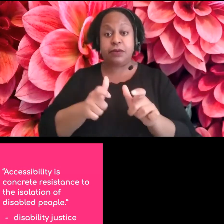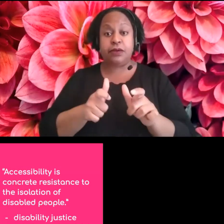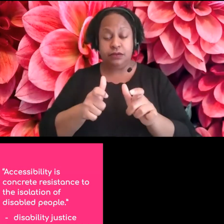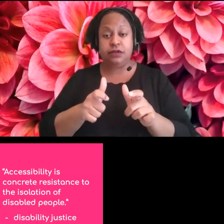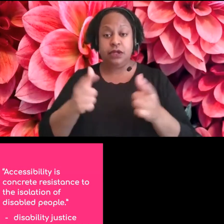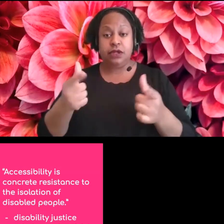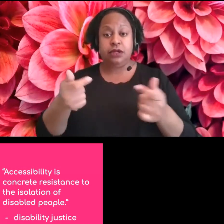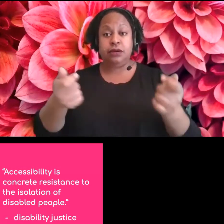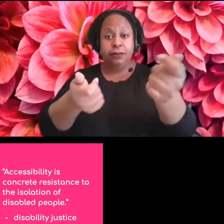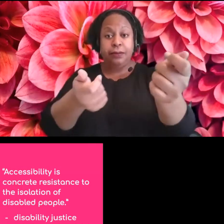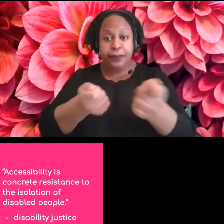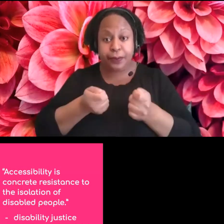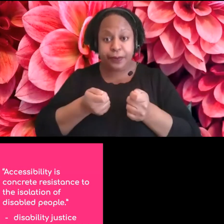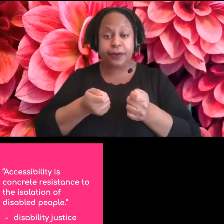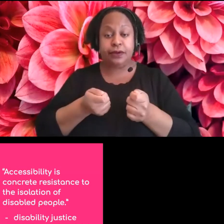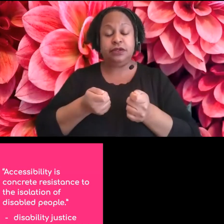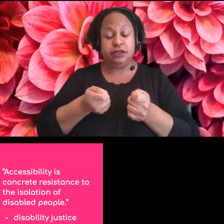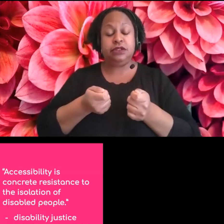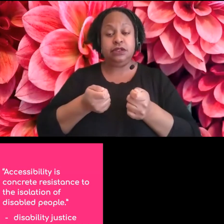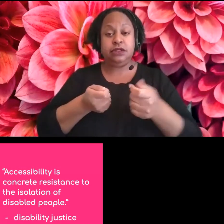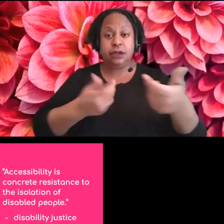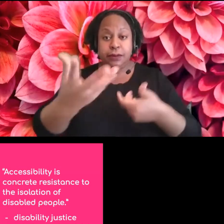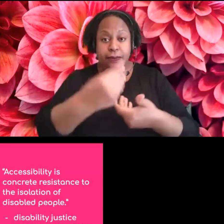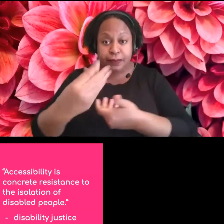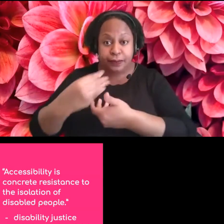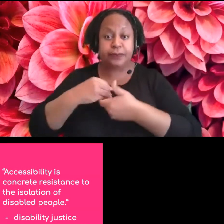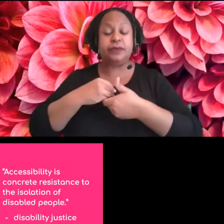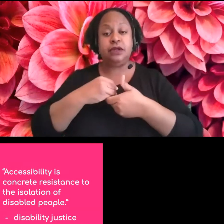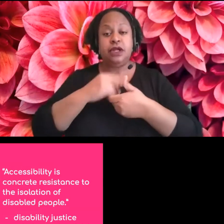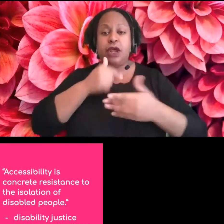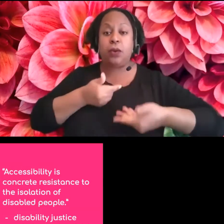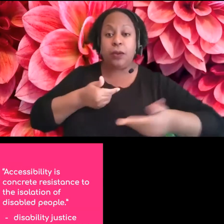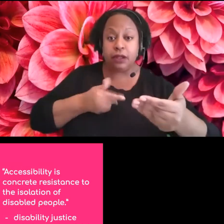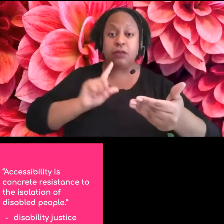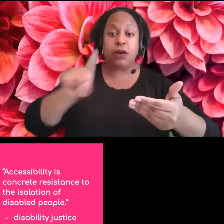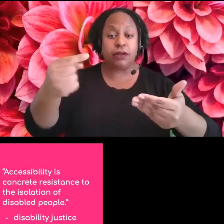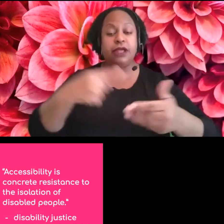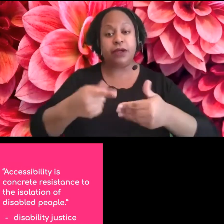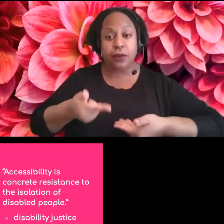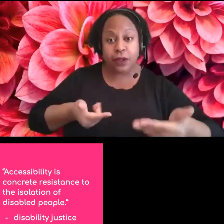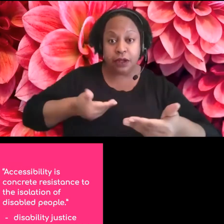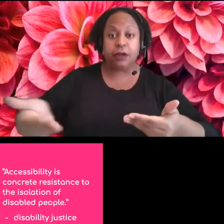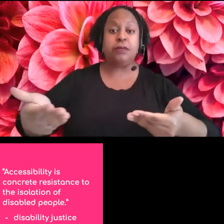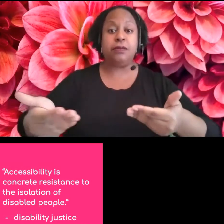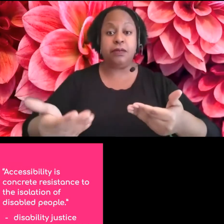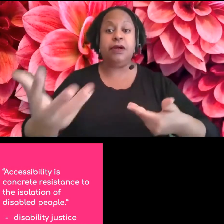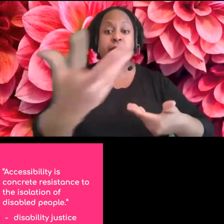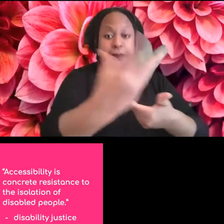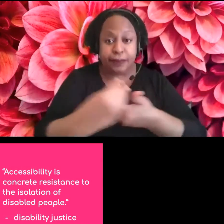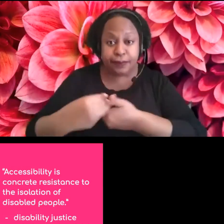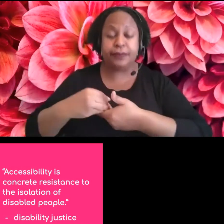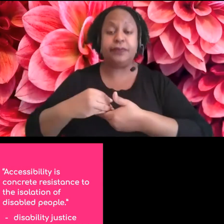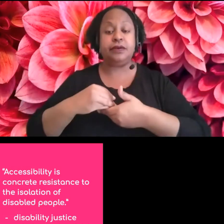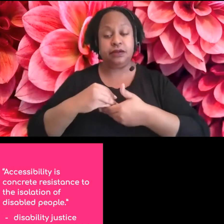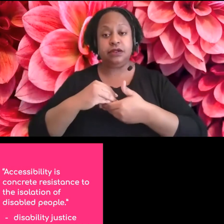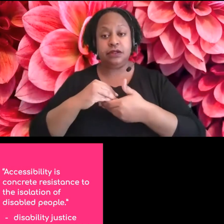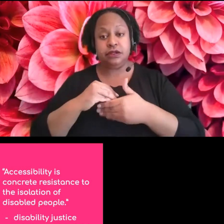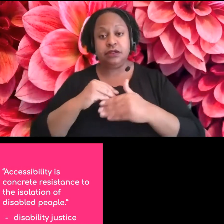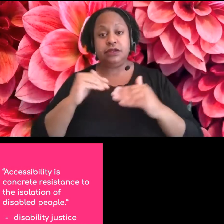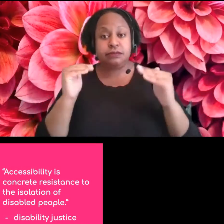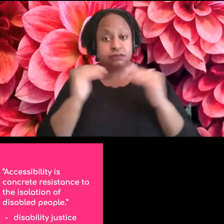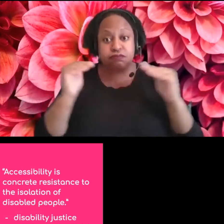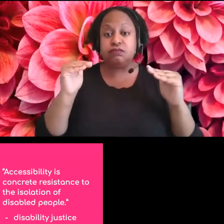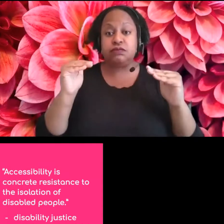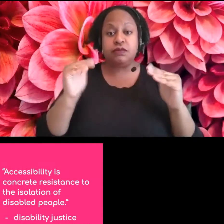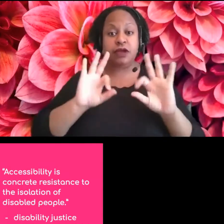not just bringing them in, but welcoming them as active participants of our community and our family members and fellow artists.